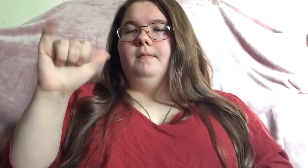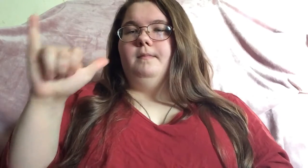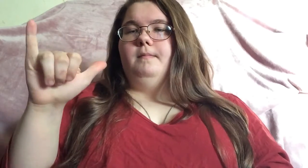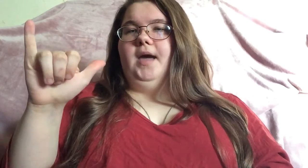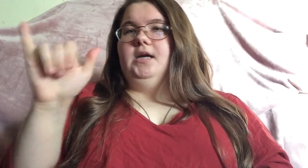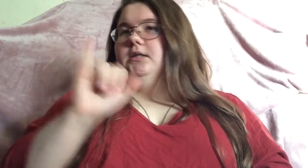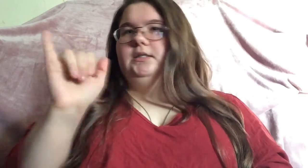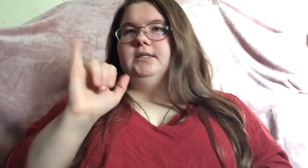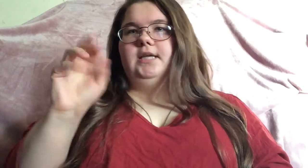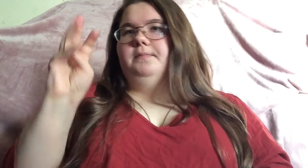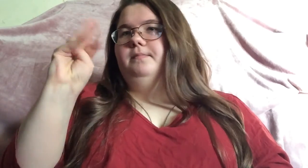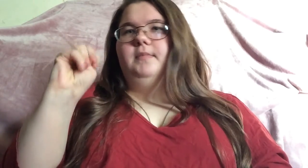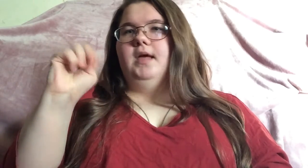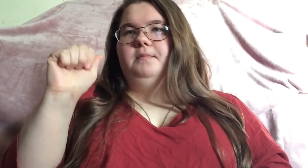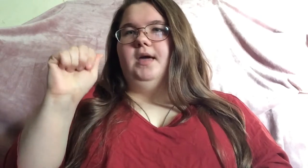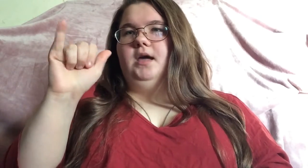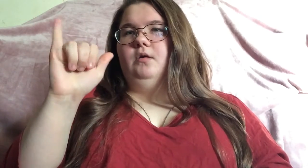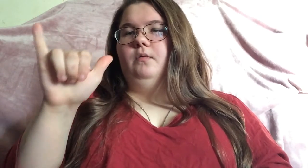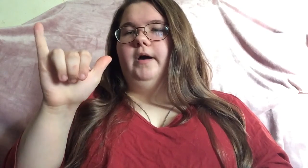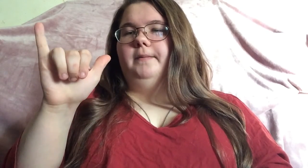may same m-a-y